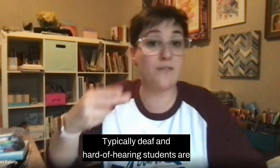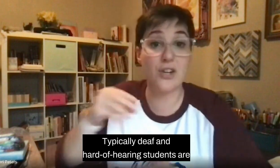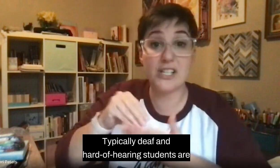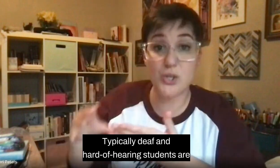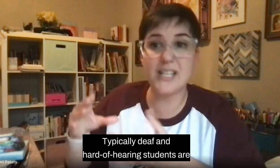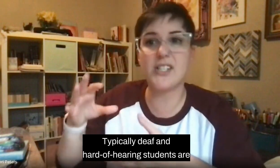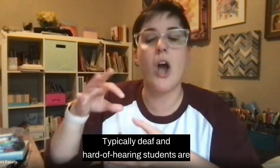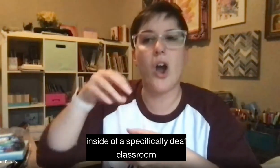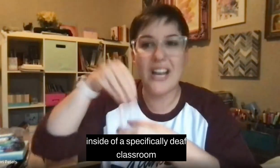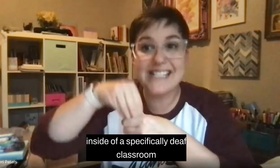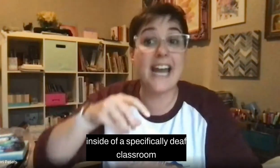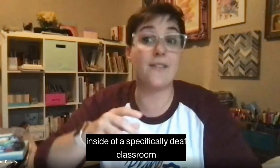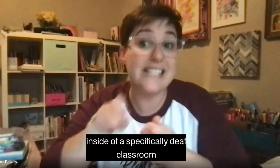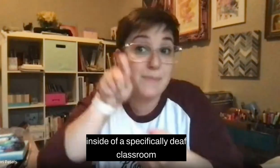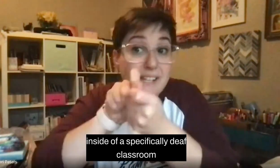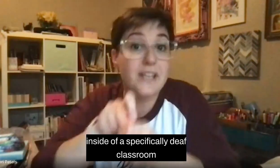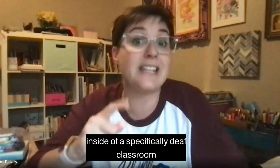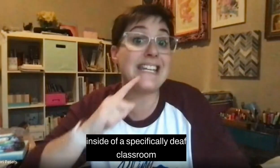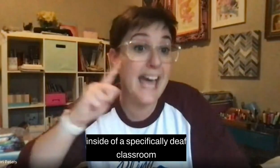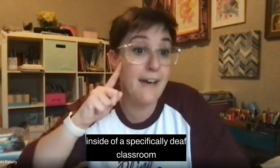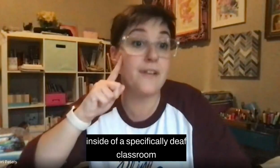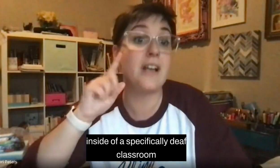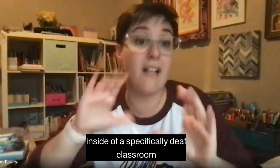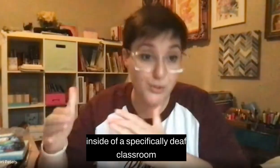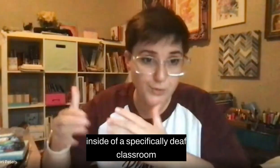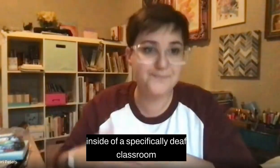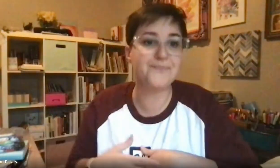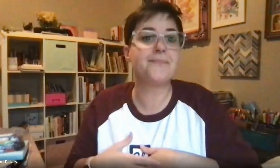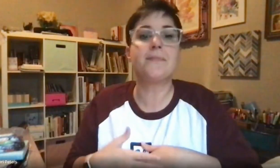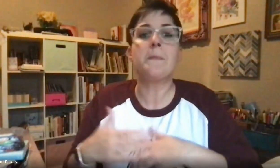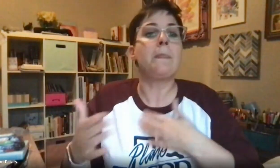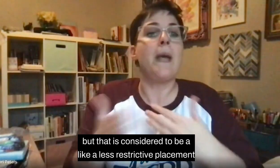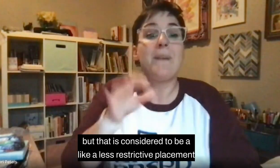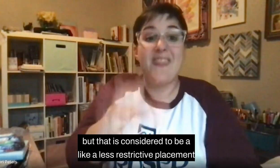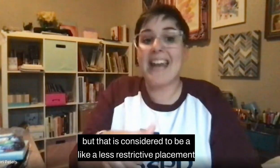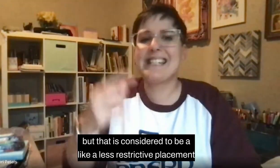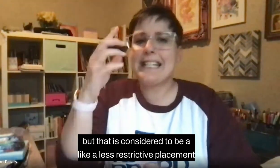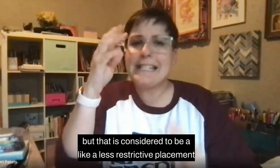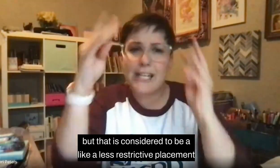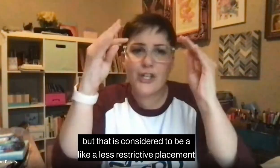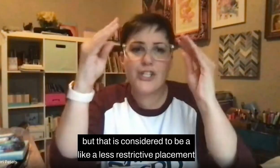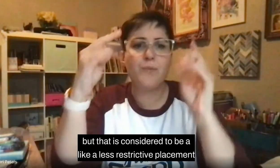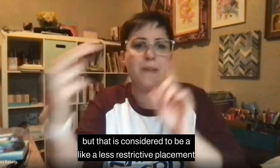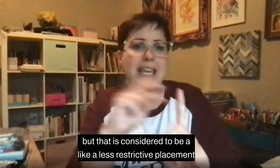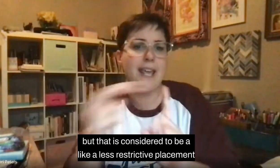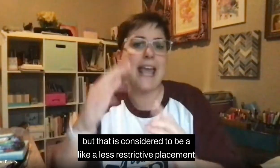hearing students are inside of a specifically deaf classroom classroom. But that is considered to be a